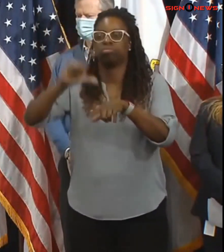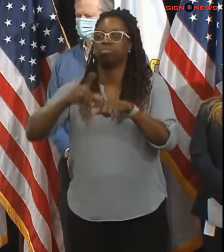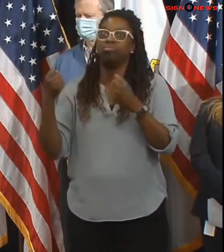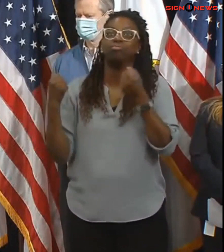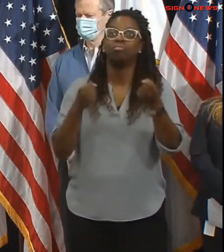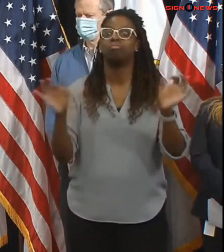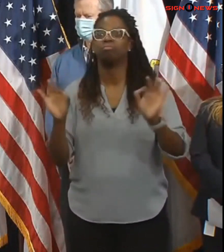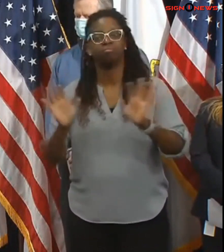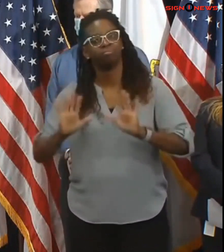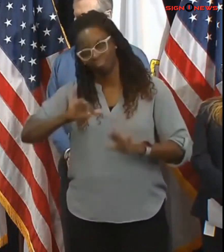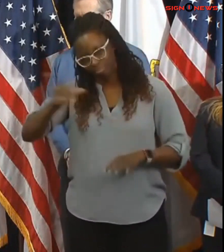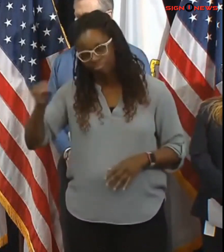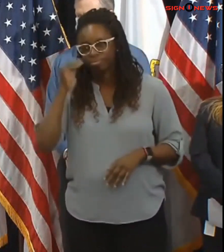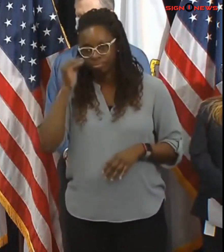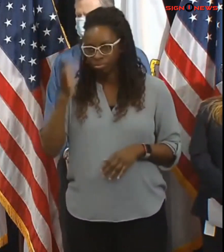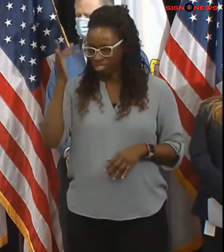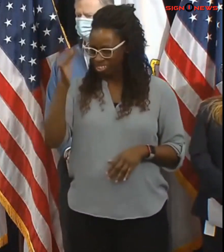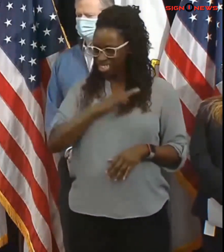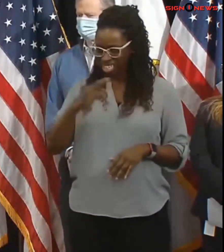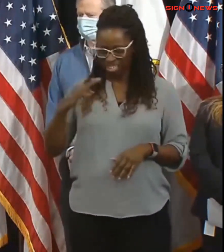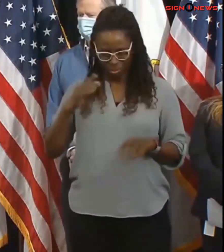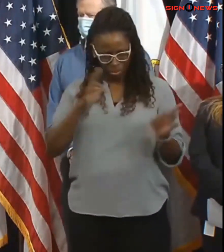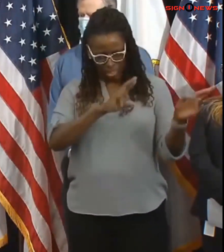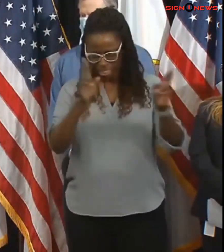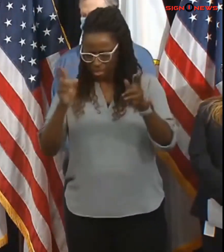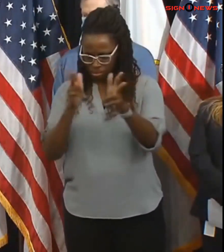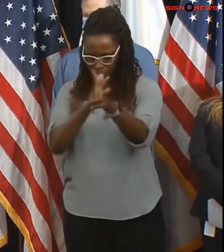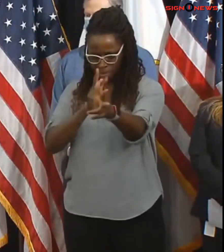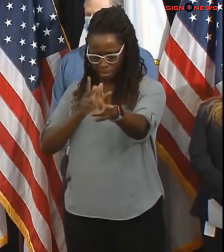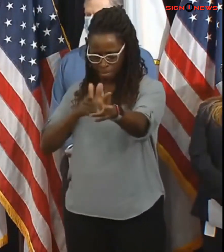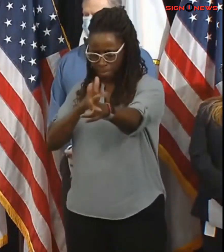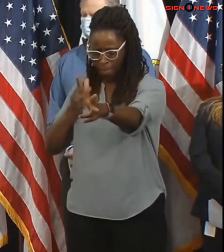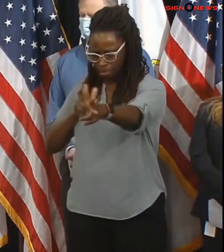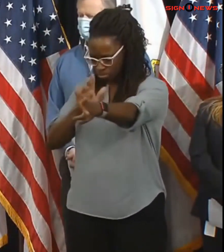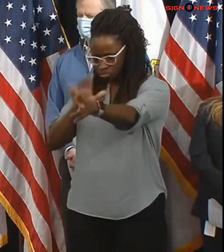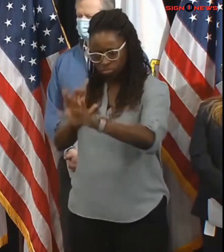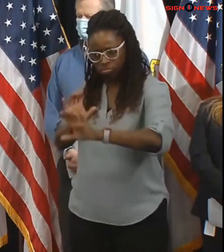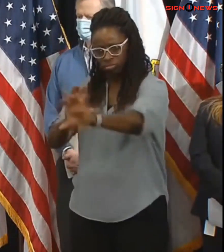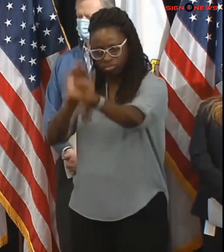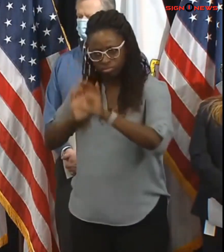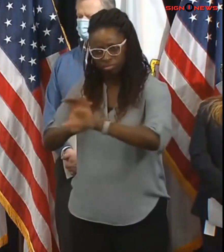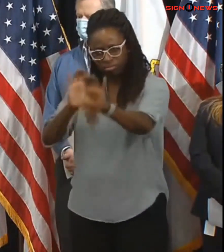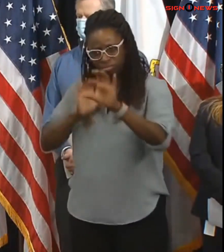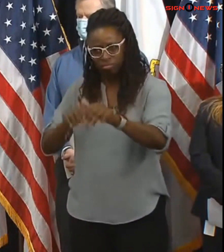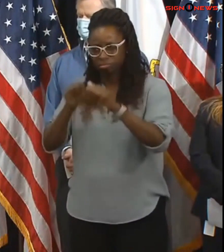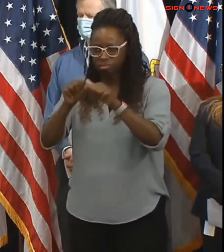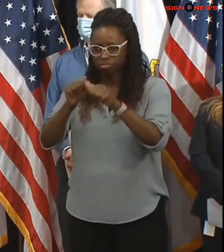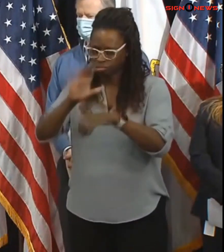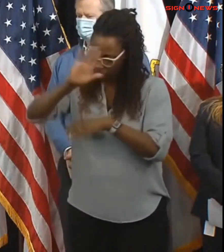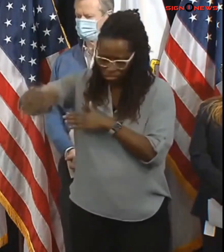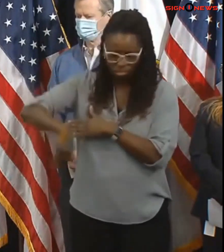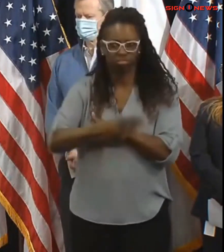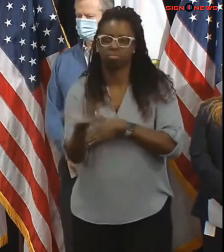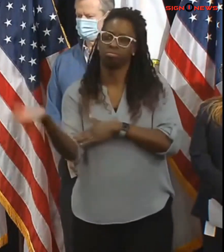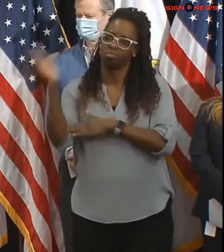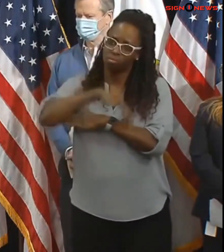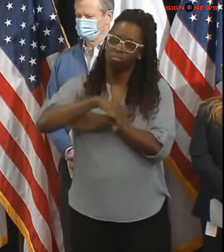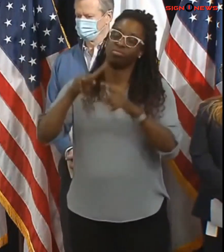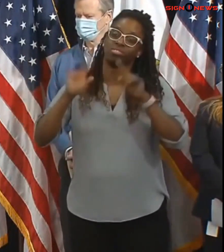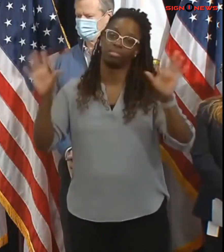and cleanup into the day on sunday our snow and ice teams are ready and preparing which the highway administrator will speak more